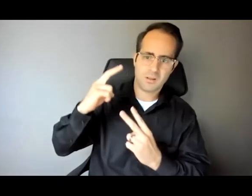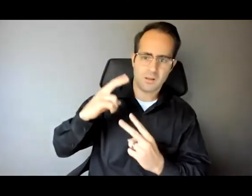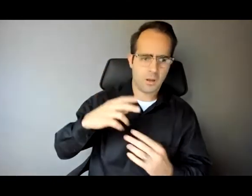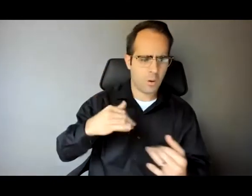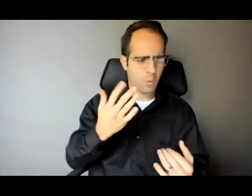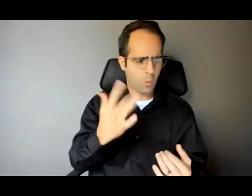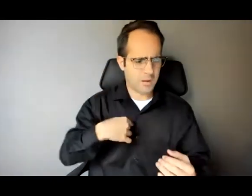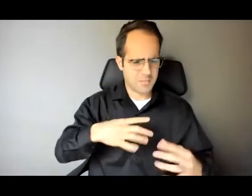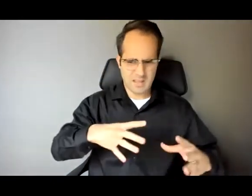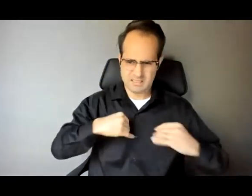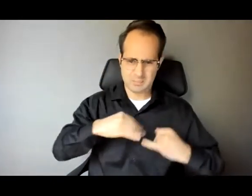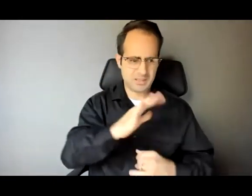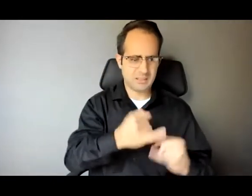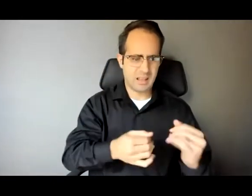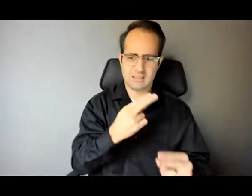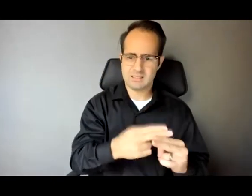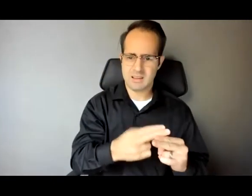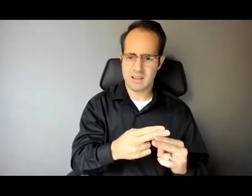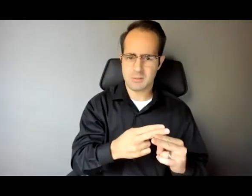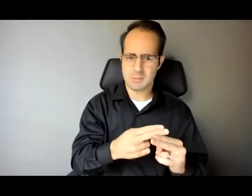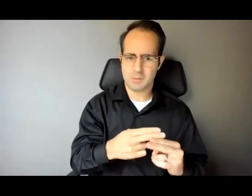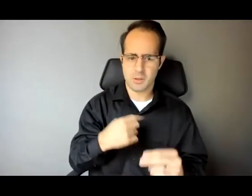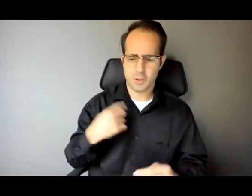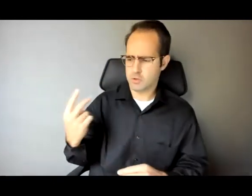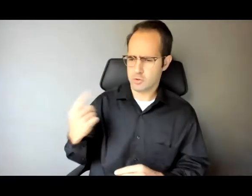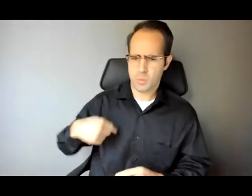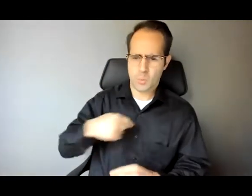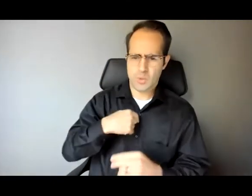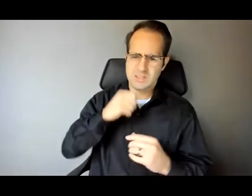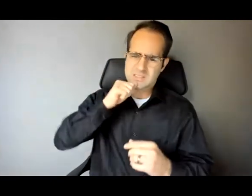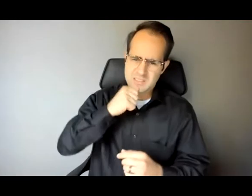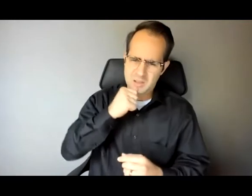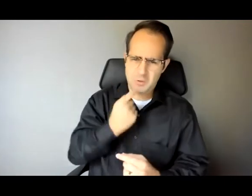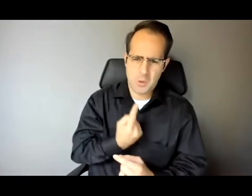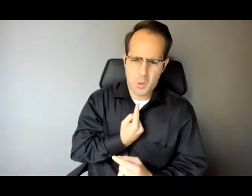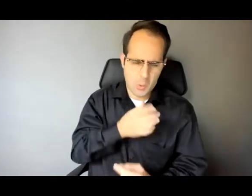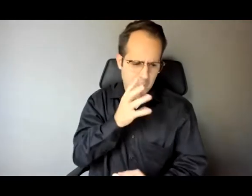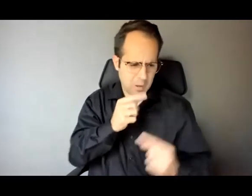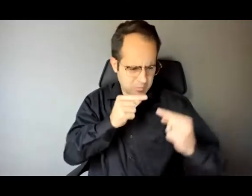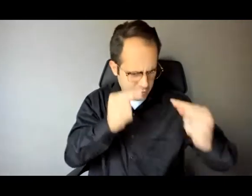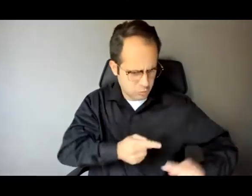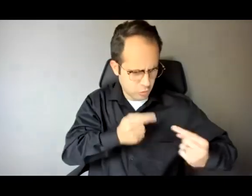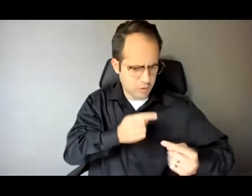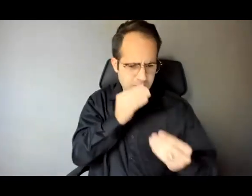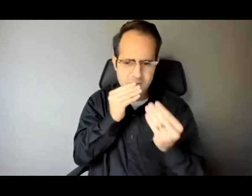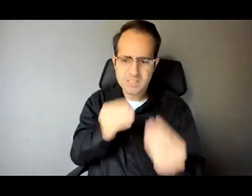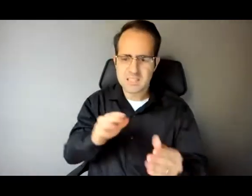name when we were suffering in Bed-Stuy alone, when my mom was the one struggling to raise me and my brothers? Every summer after that, he'd